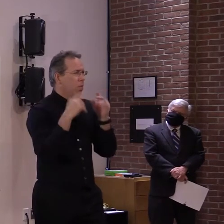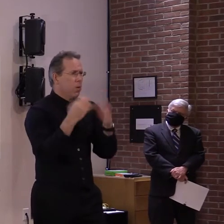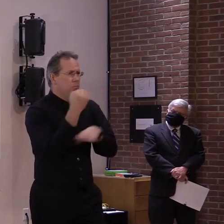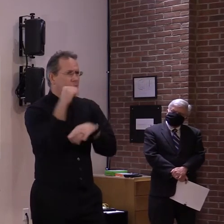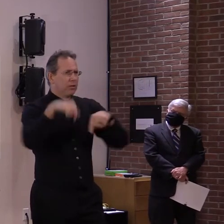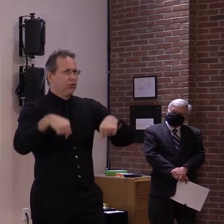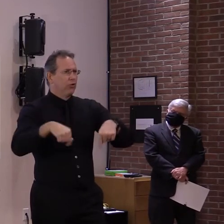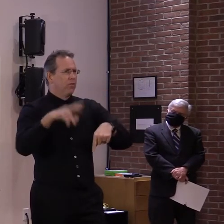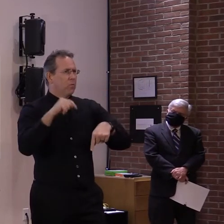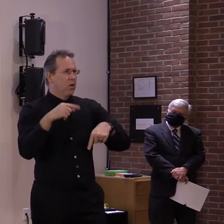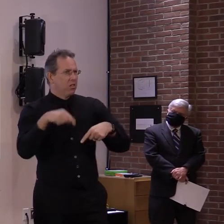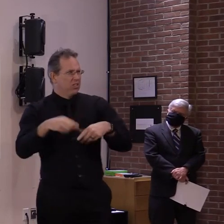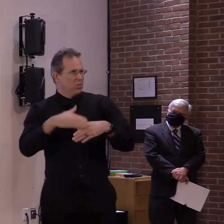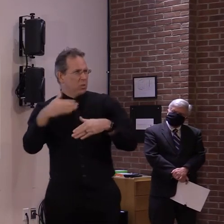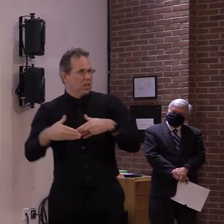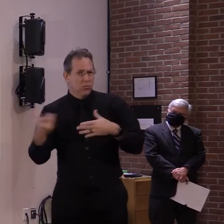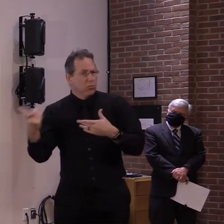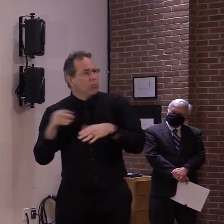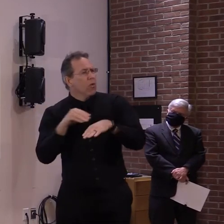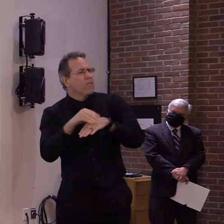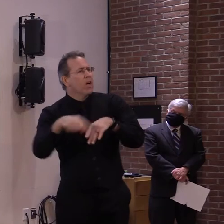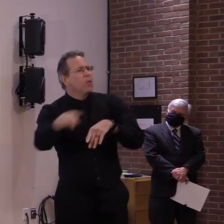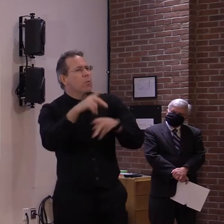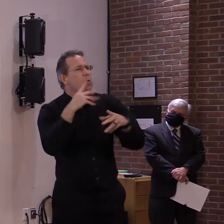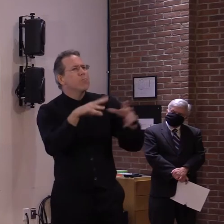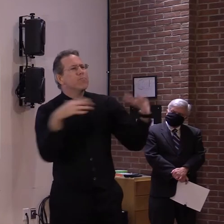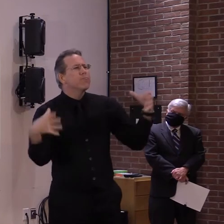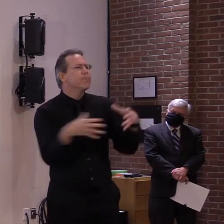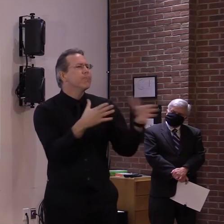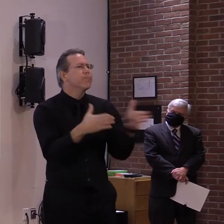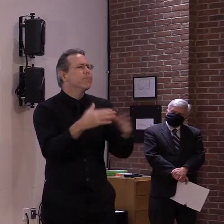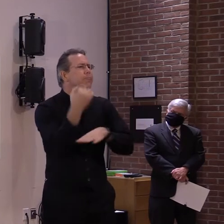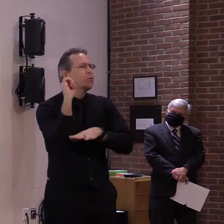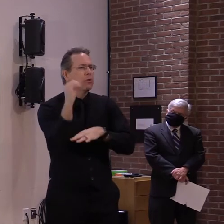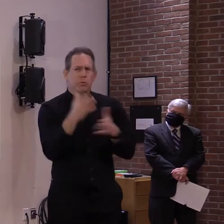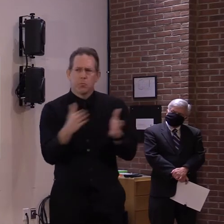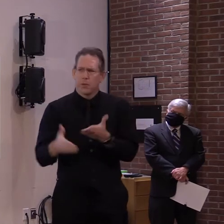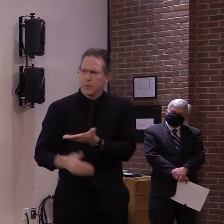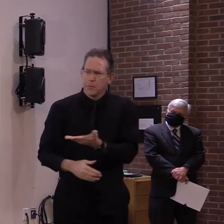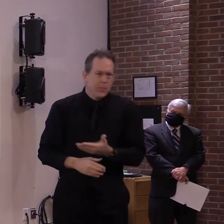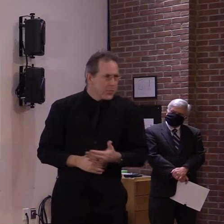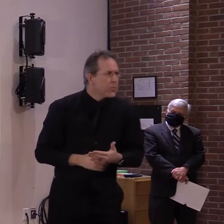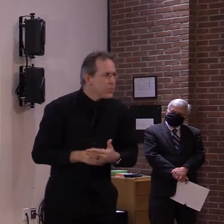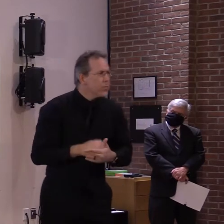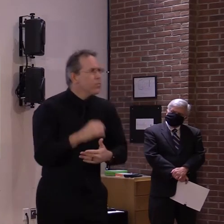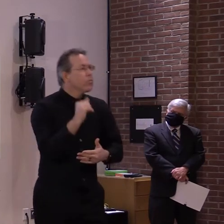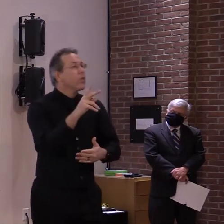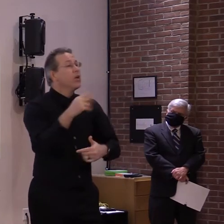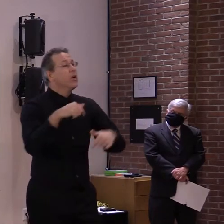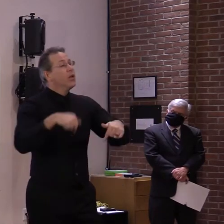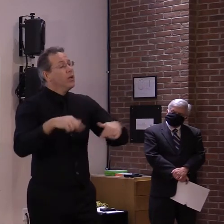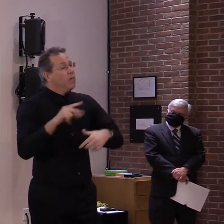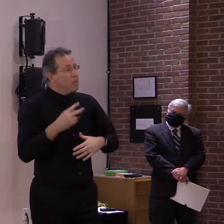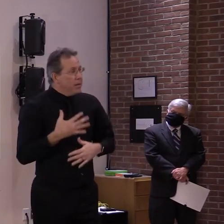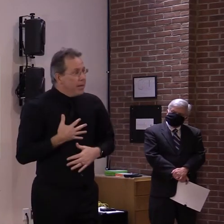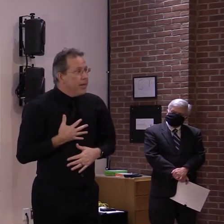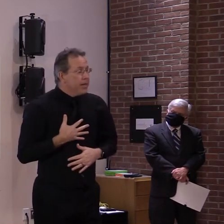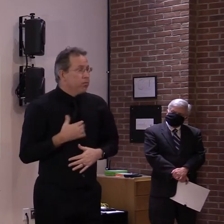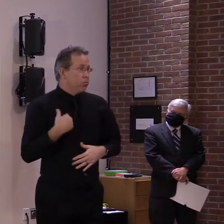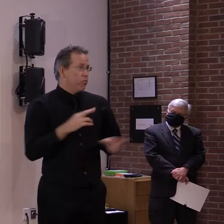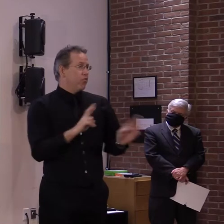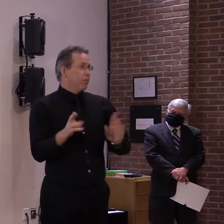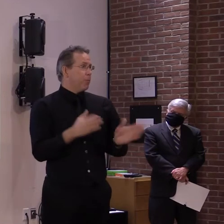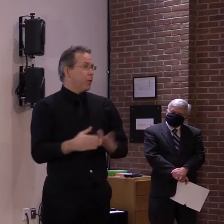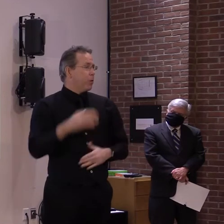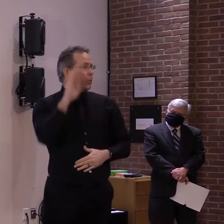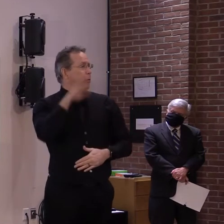We have been preparing here in Vermont as well as sending guard troops to Washington, D.C. It's